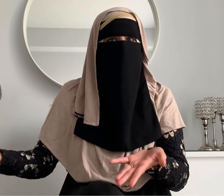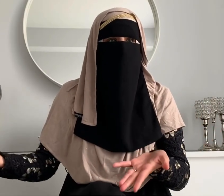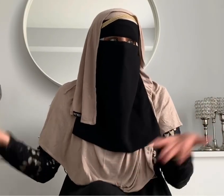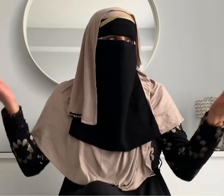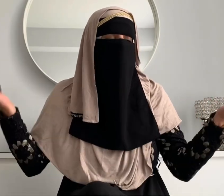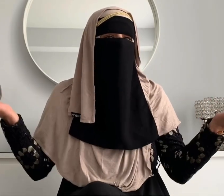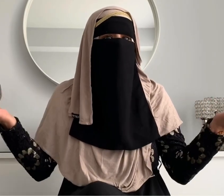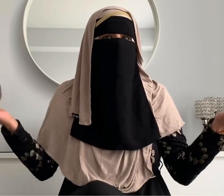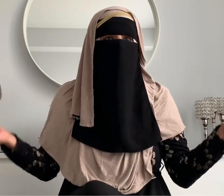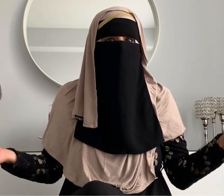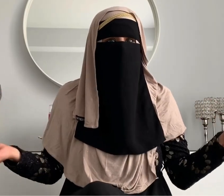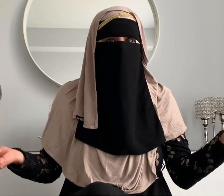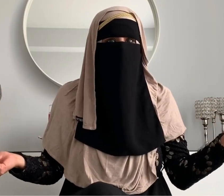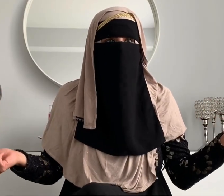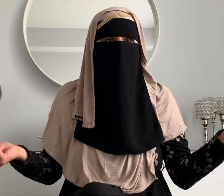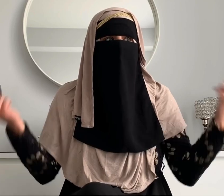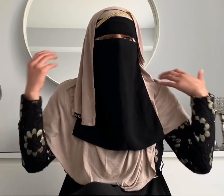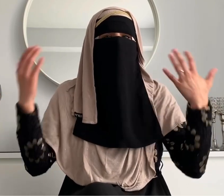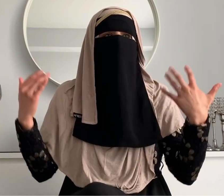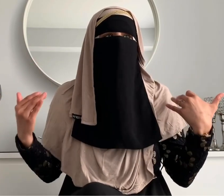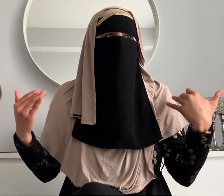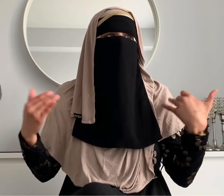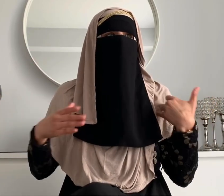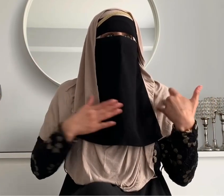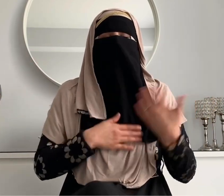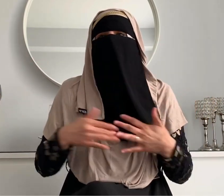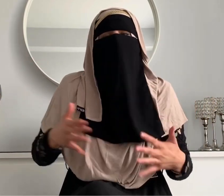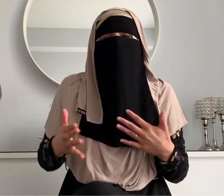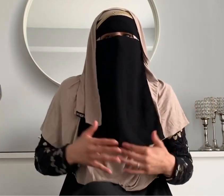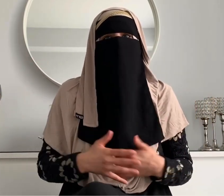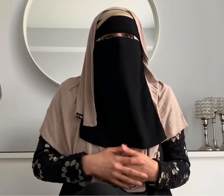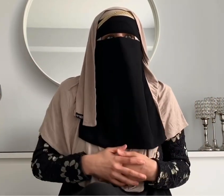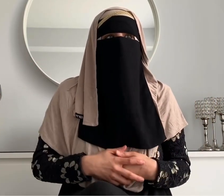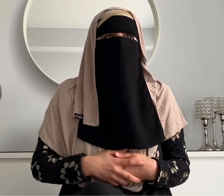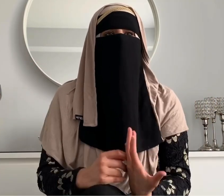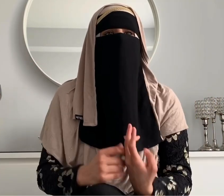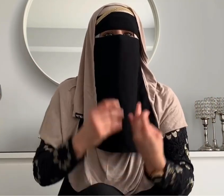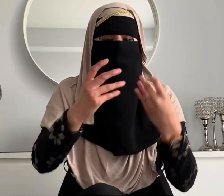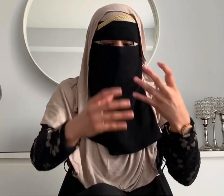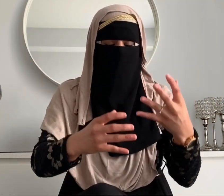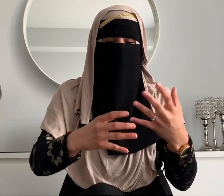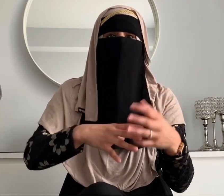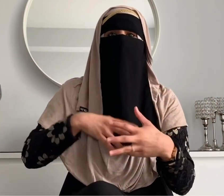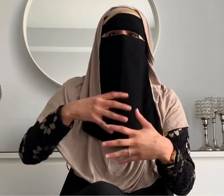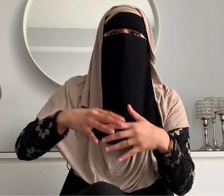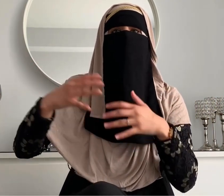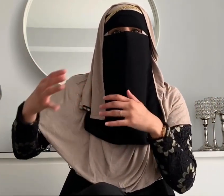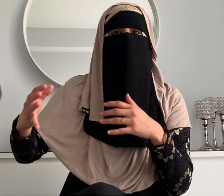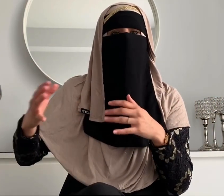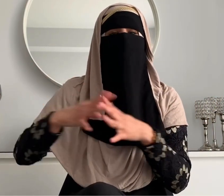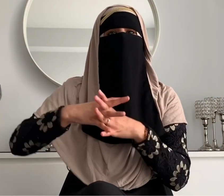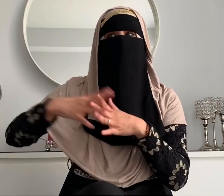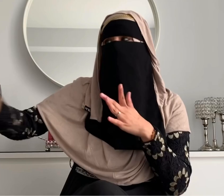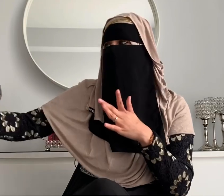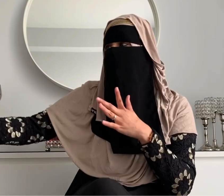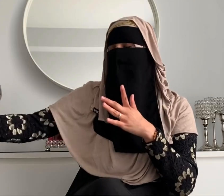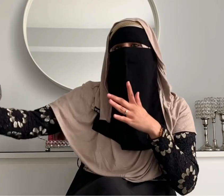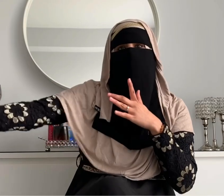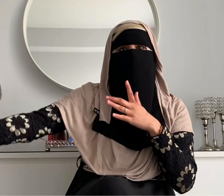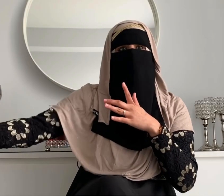they're able to tell you what they want and because of that they're no longer frustrated with this gesture she's able to tell you look mommy a cat